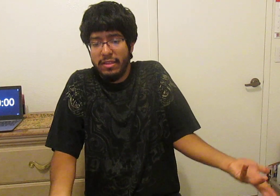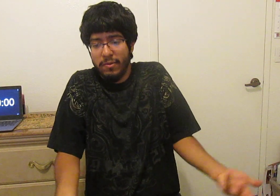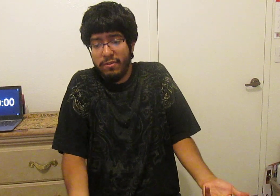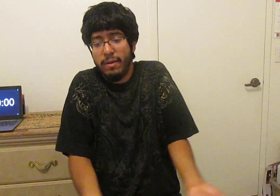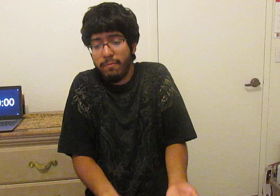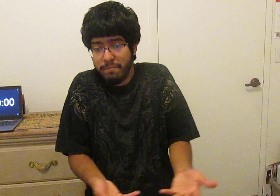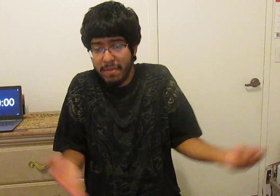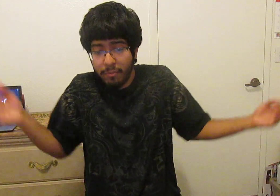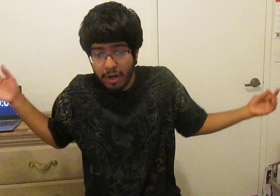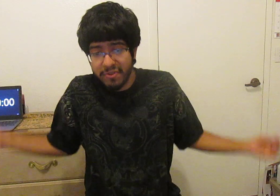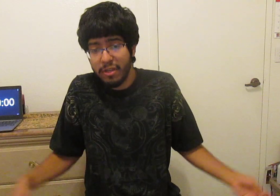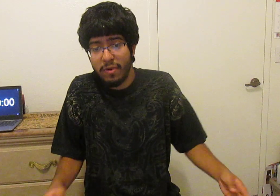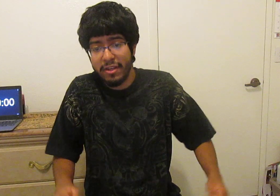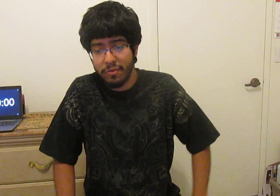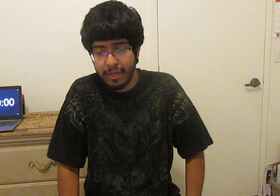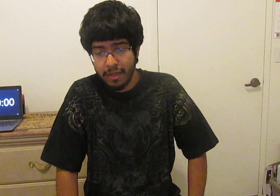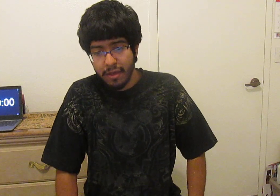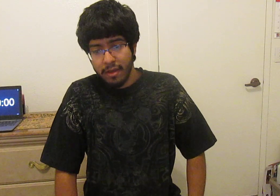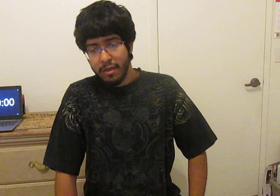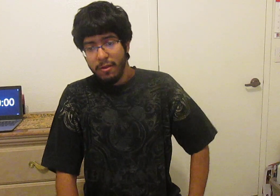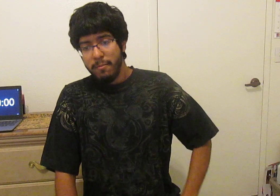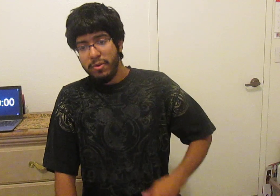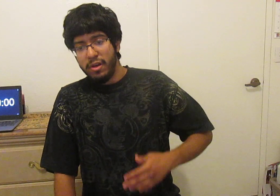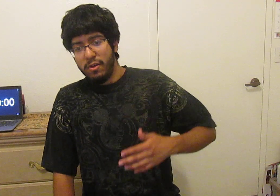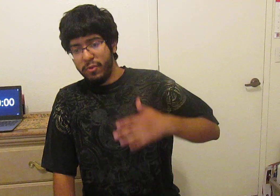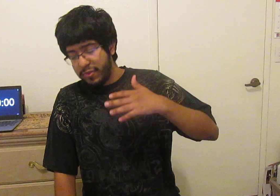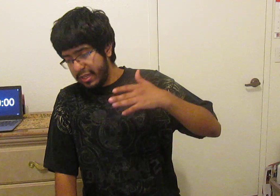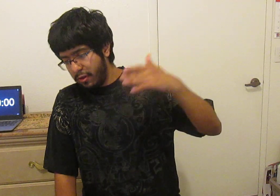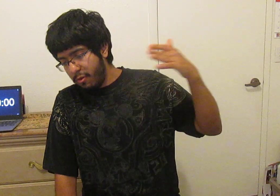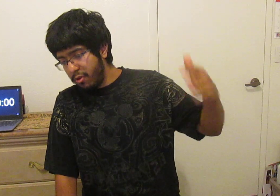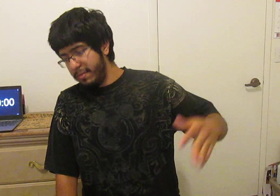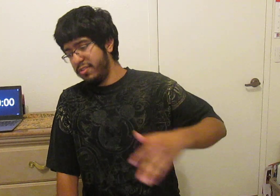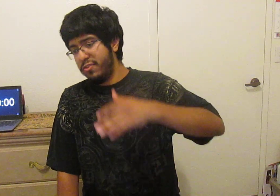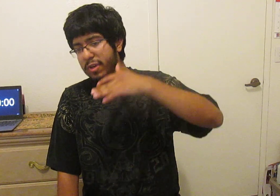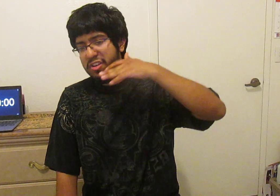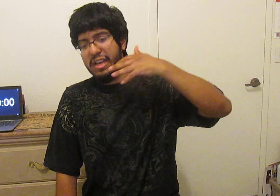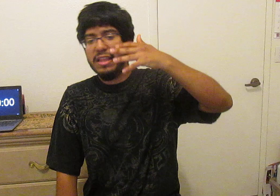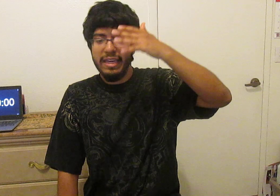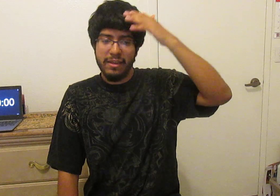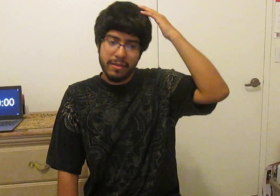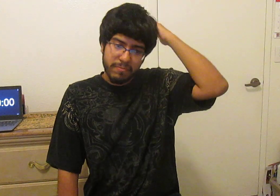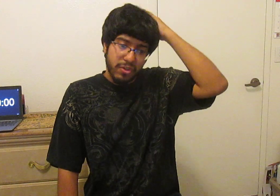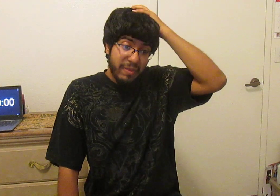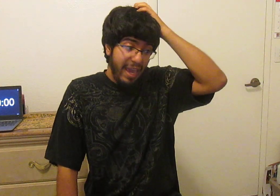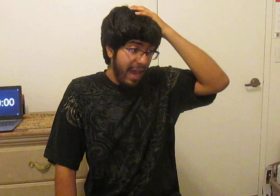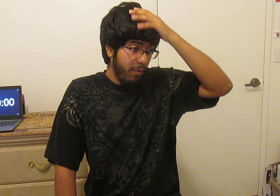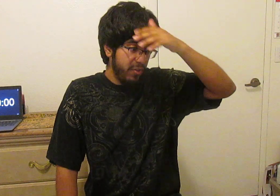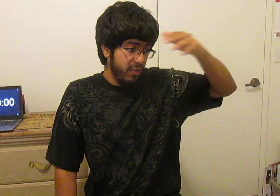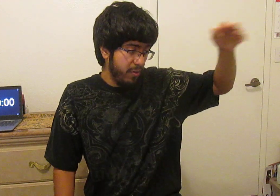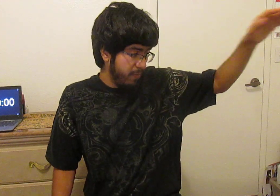that so it was if I made a promise I would react to it but with like the whole mole-based situation and it like took me hours just to